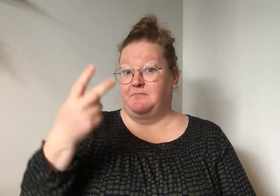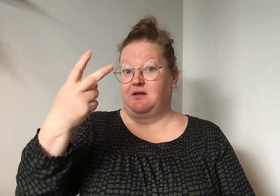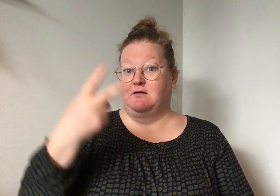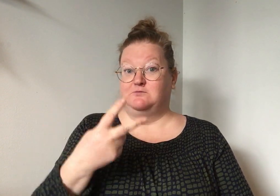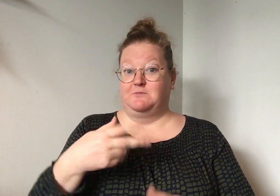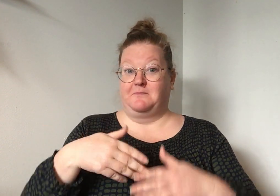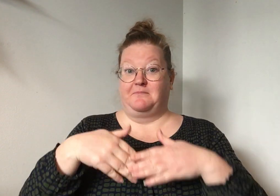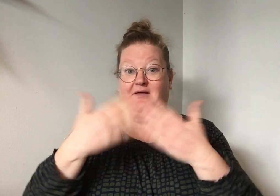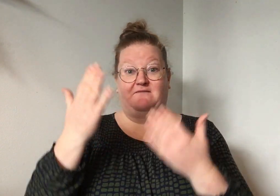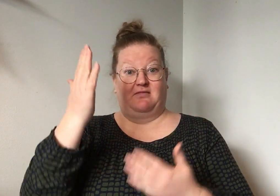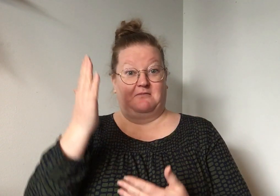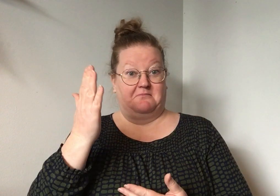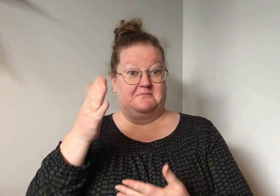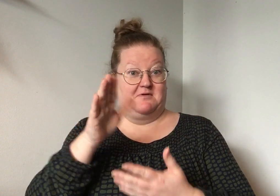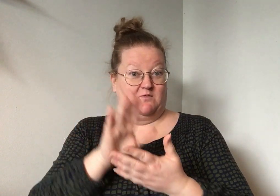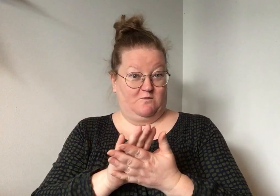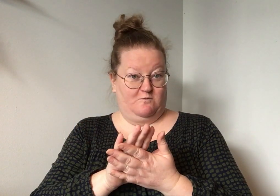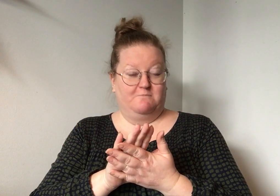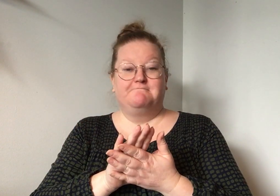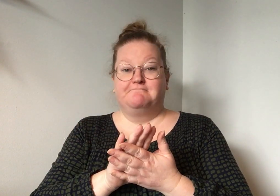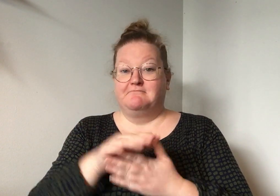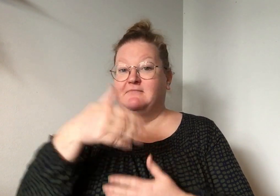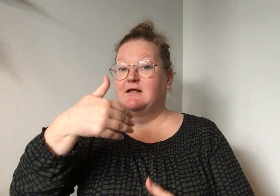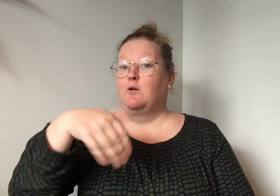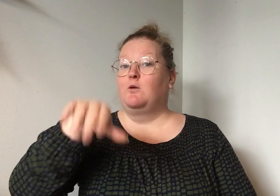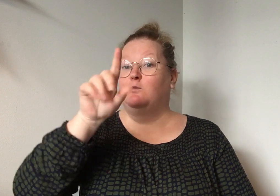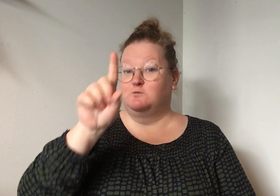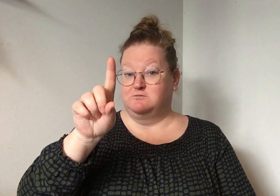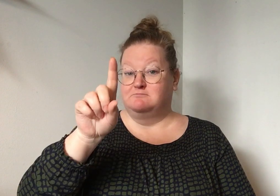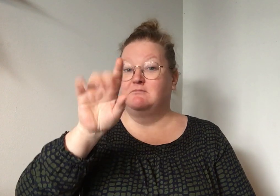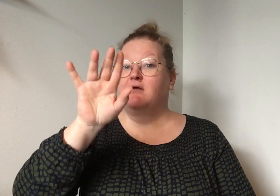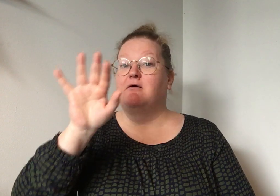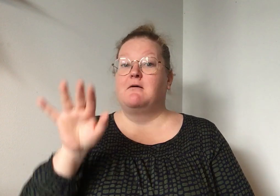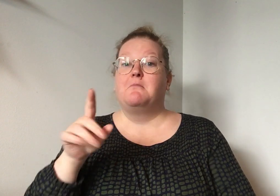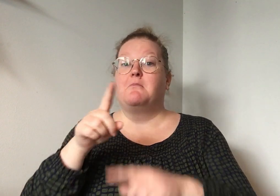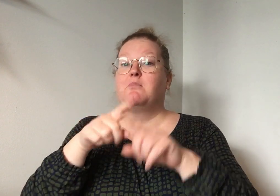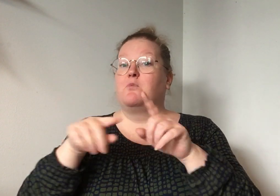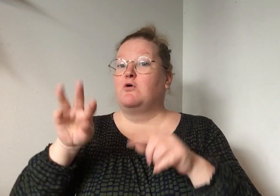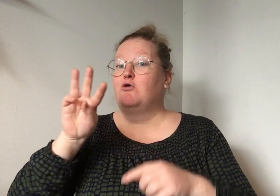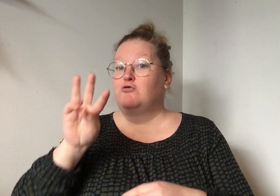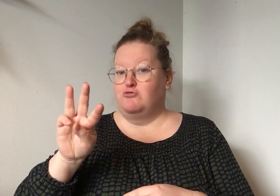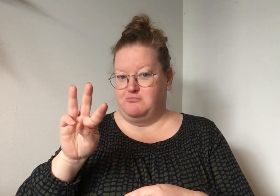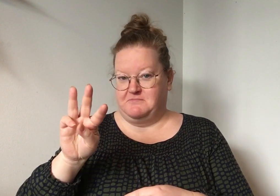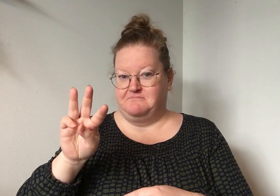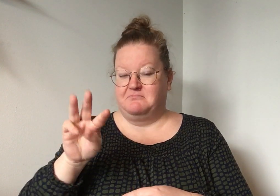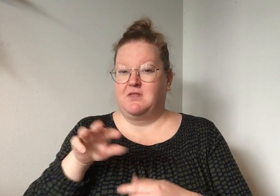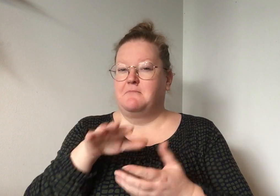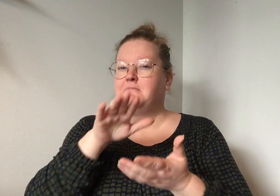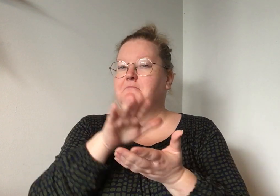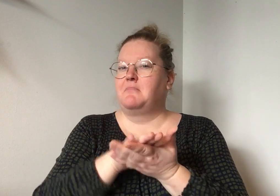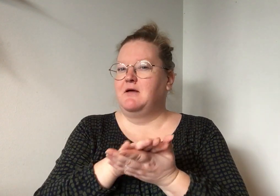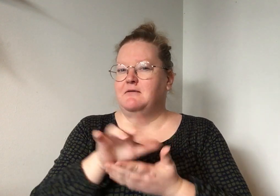is. I'm not sure what